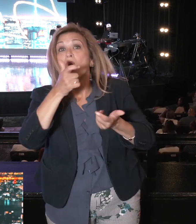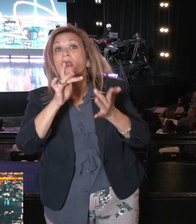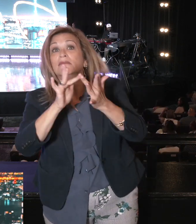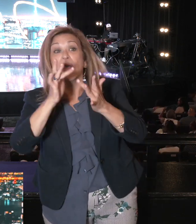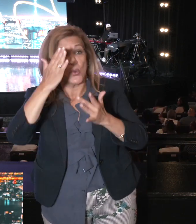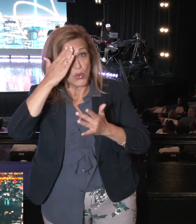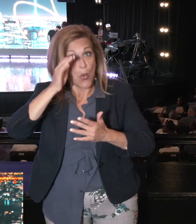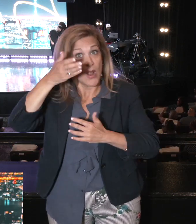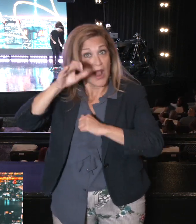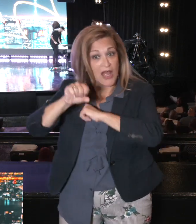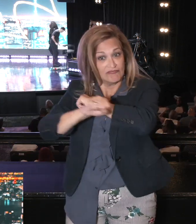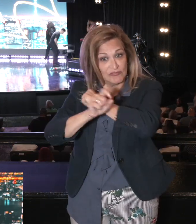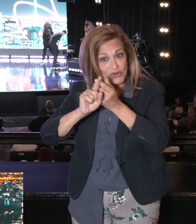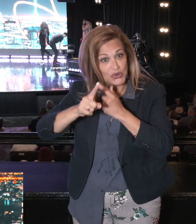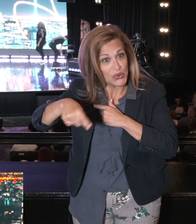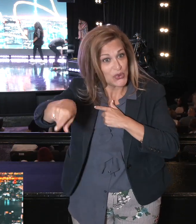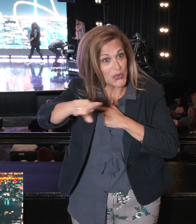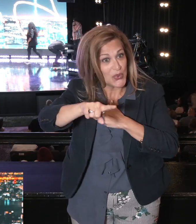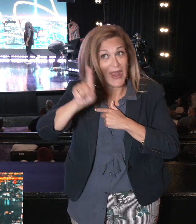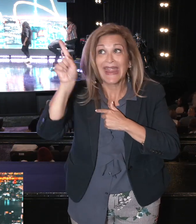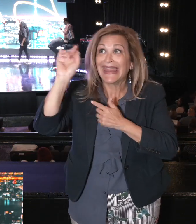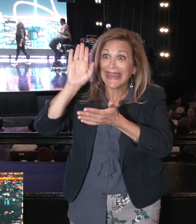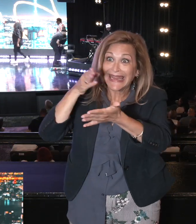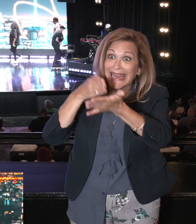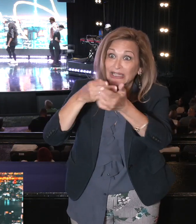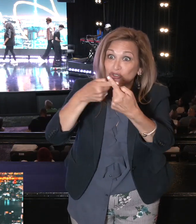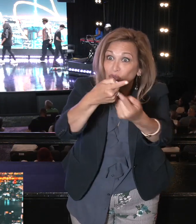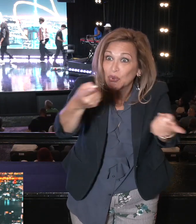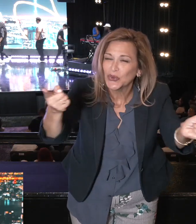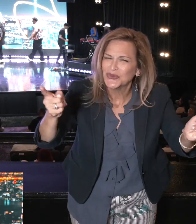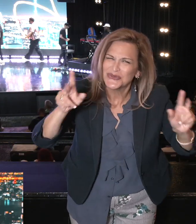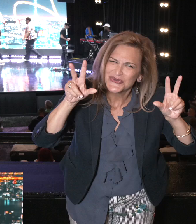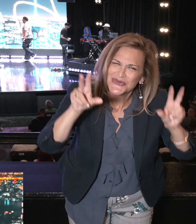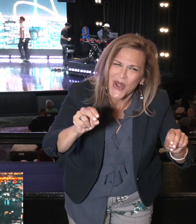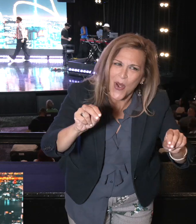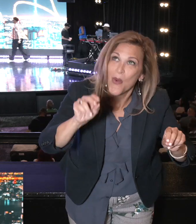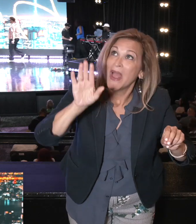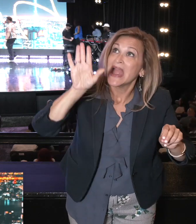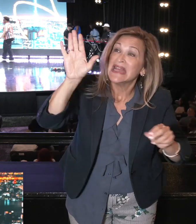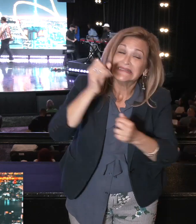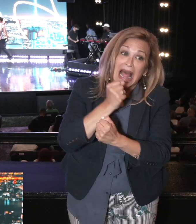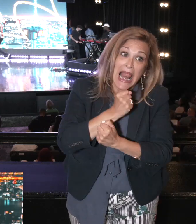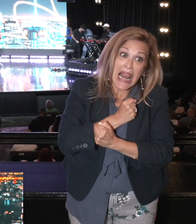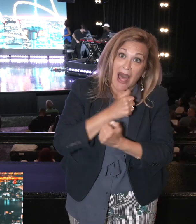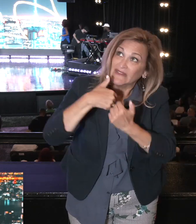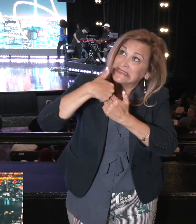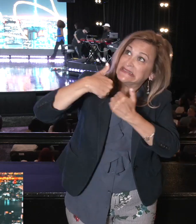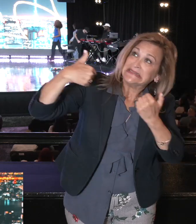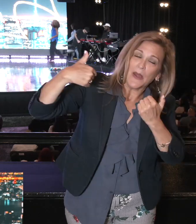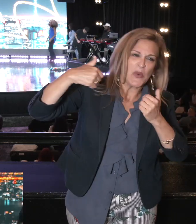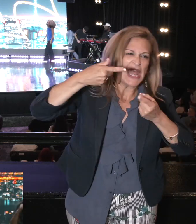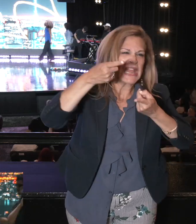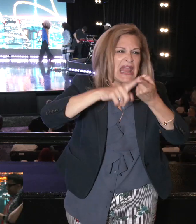us. And nothing can separate you from the love of God. He's just looking for a man and a woman to serve him